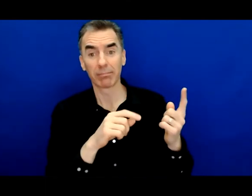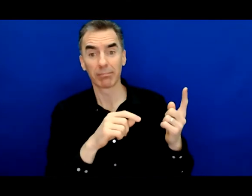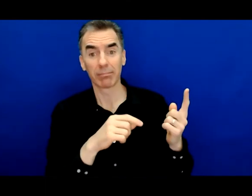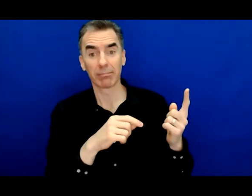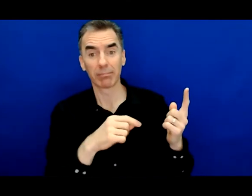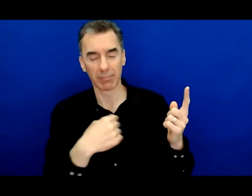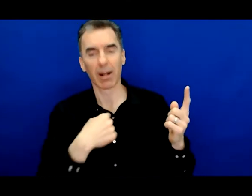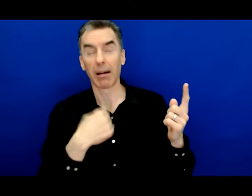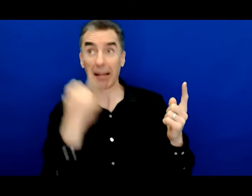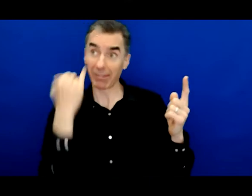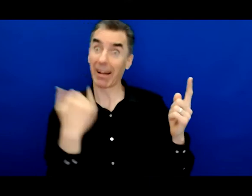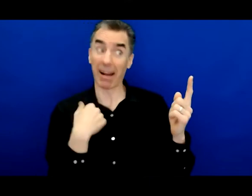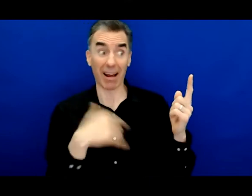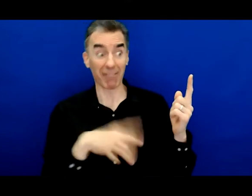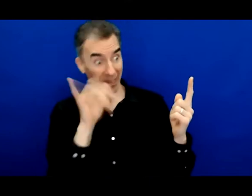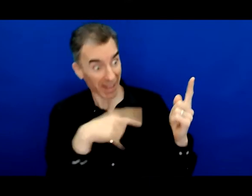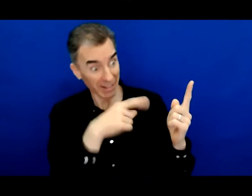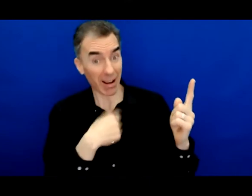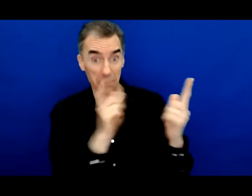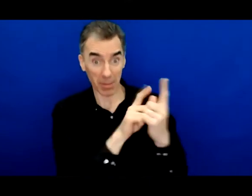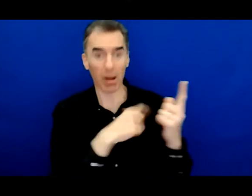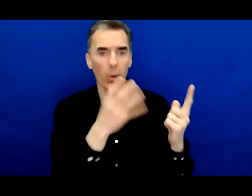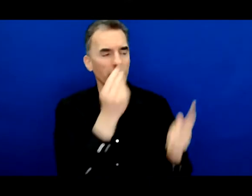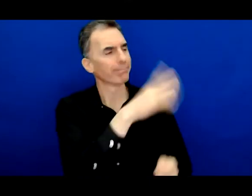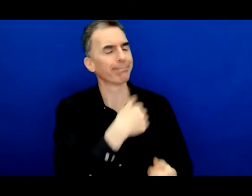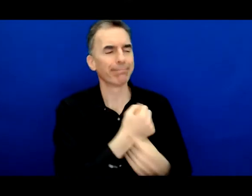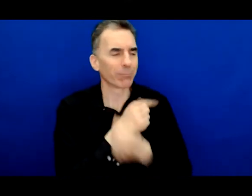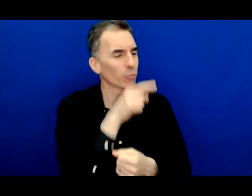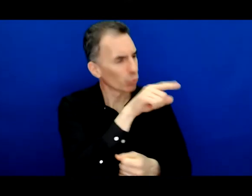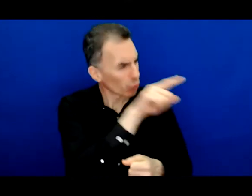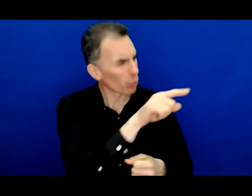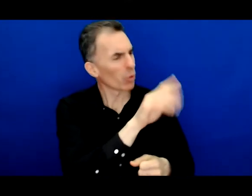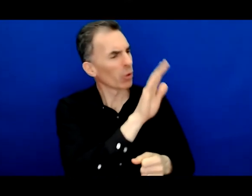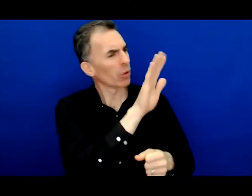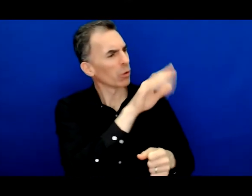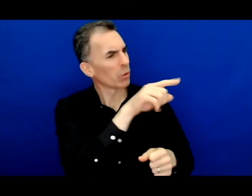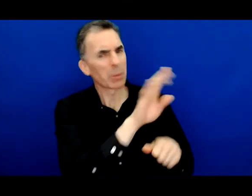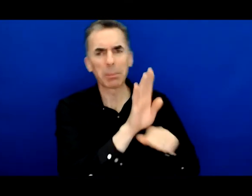have a lot of love and respect for them for taking time out of their lives to